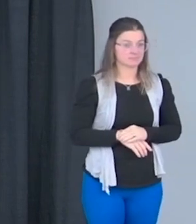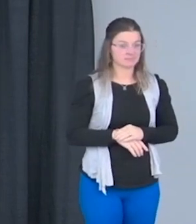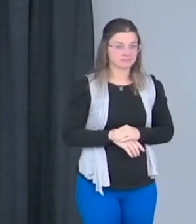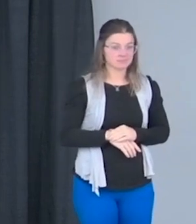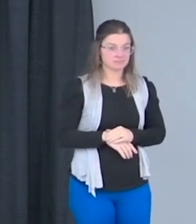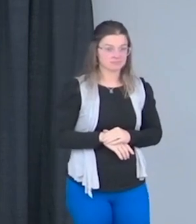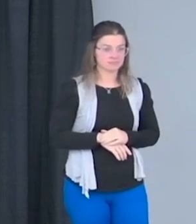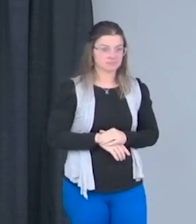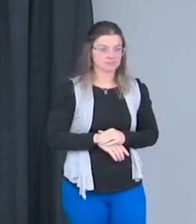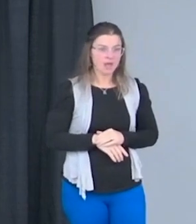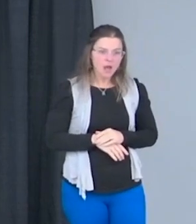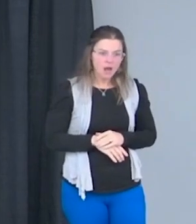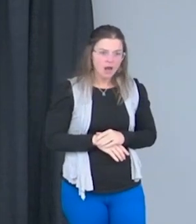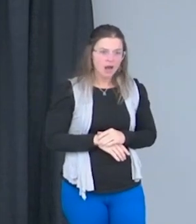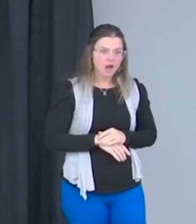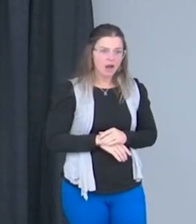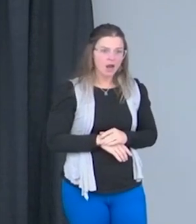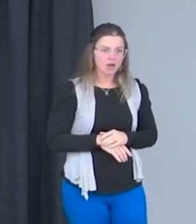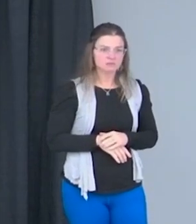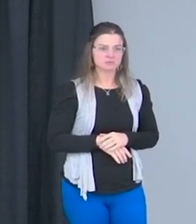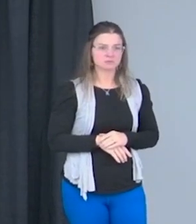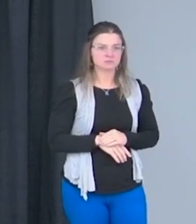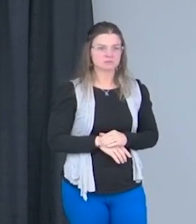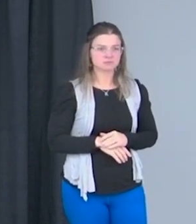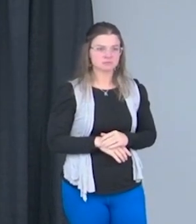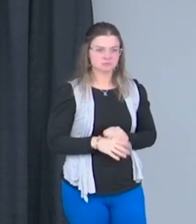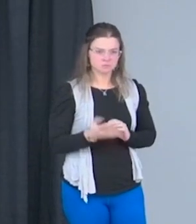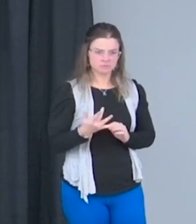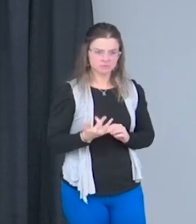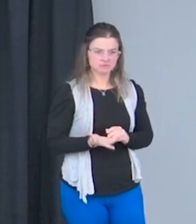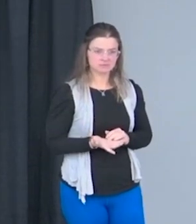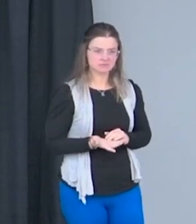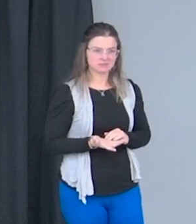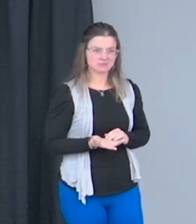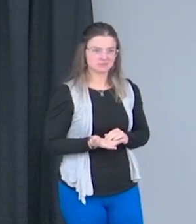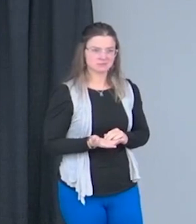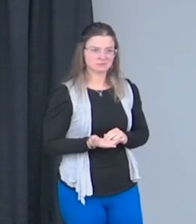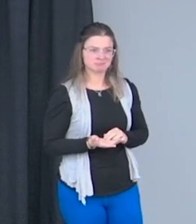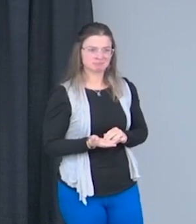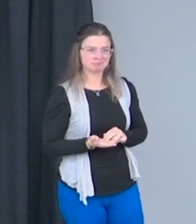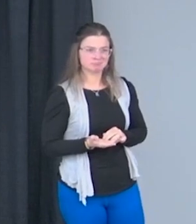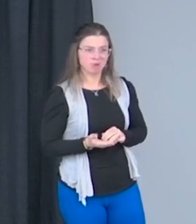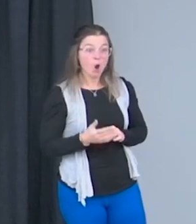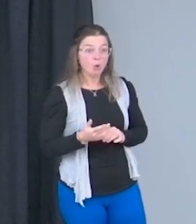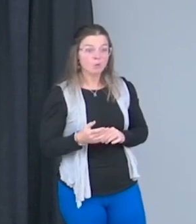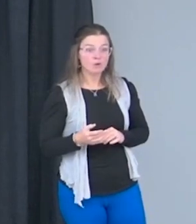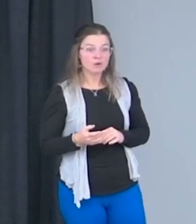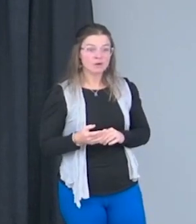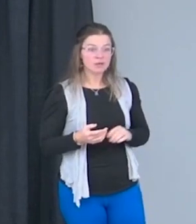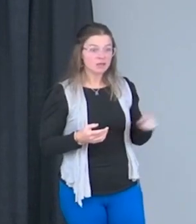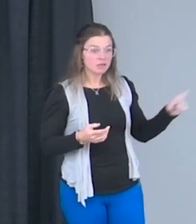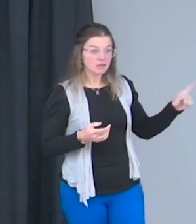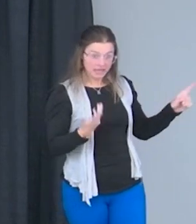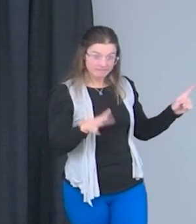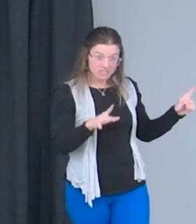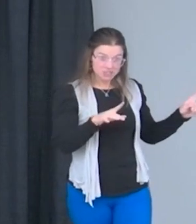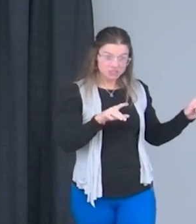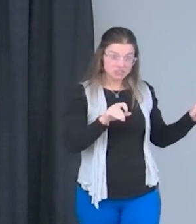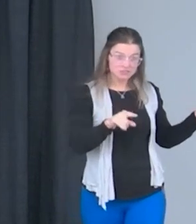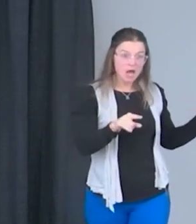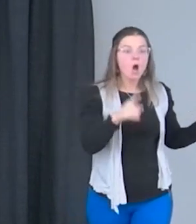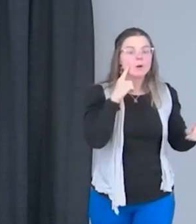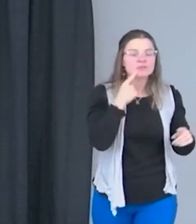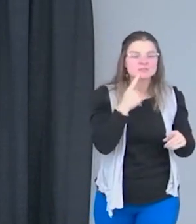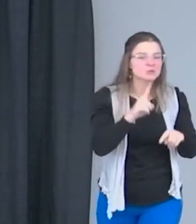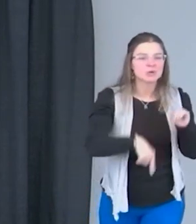How did you take care of your daughter when you were on bed rest for 21 hours a day? Did you have a support system to help